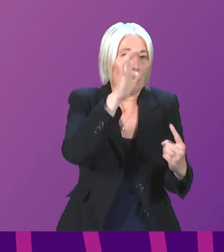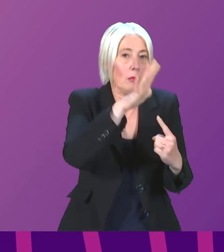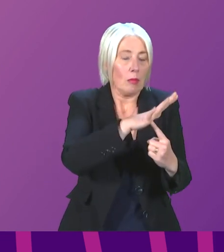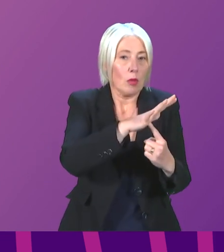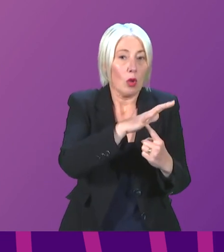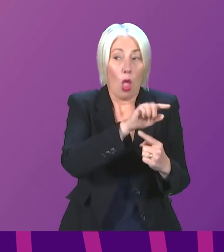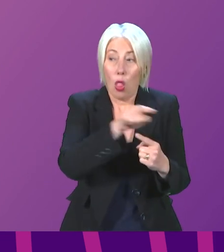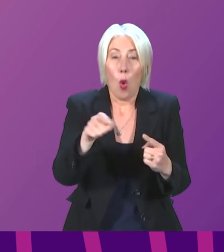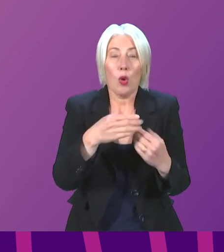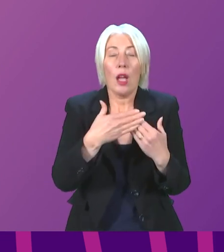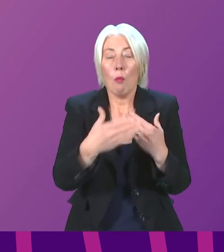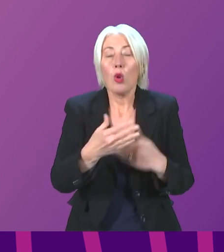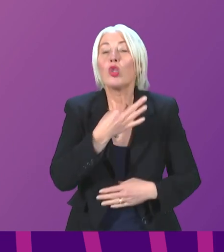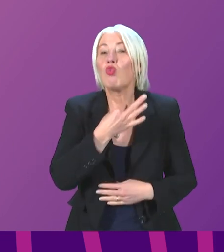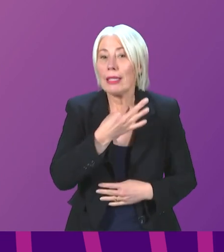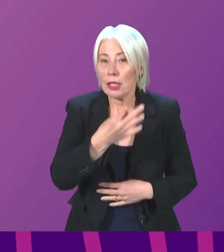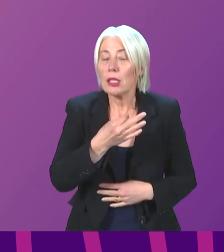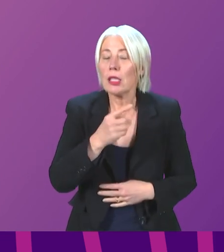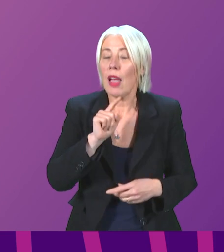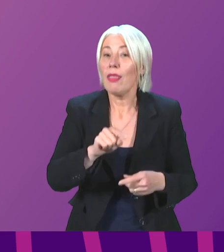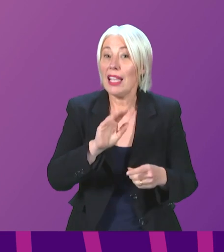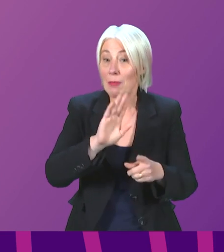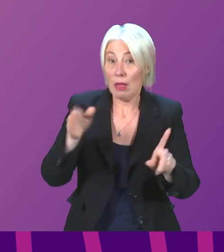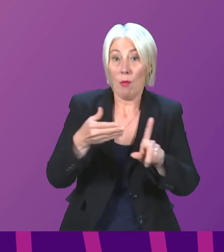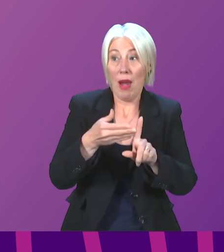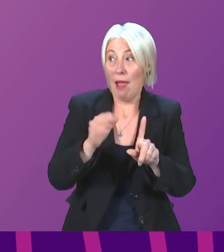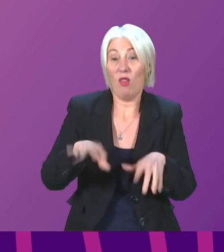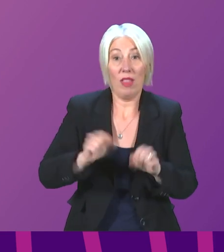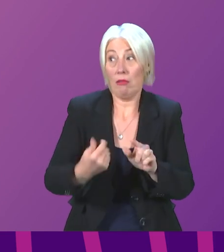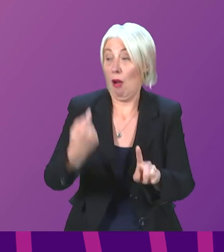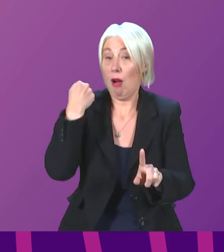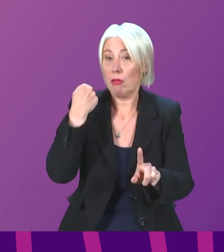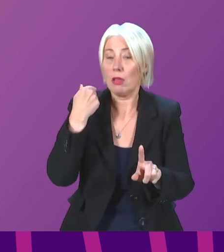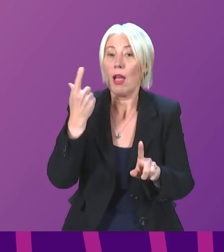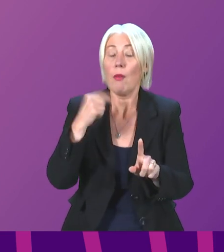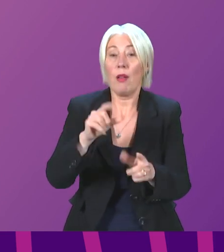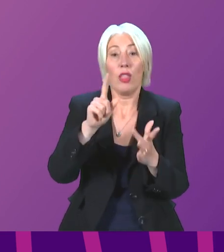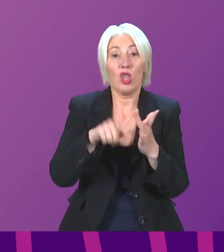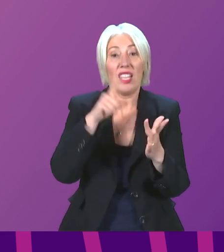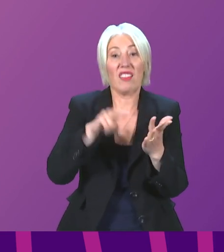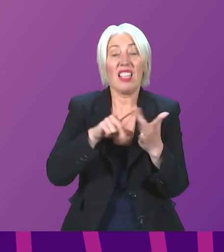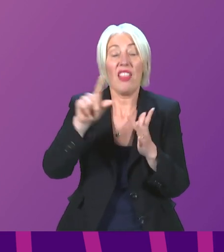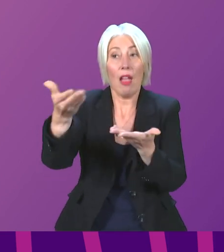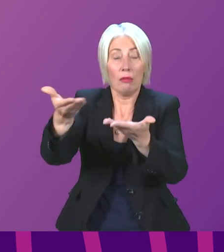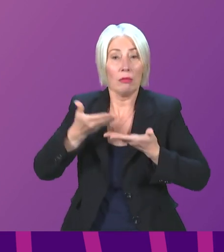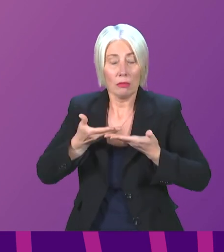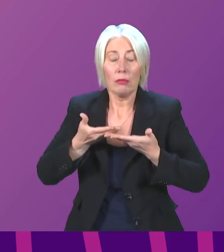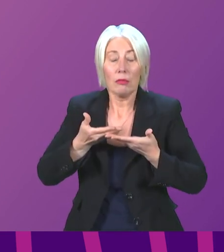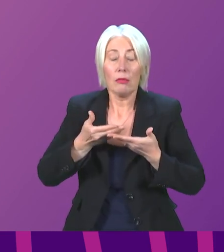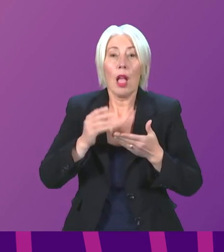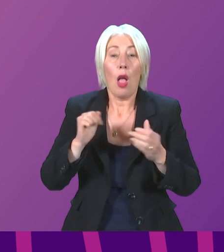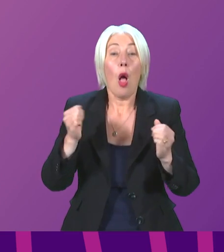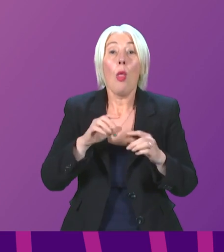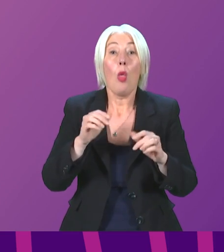Prioritising those most at risk has been our approach from day one. In accordance with the advice from JCVI, the winter vaccination programme